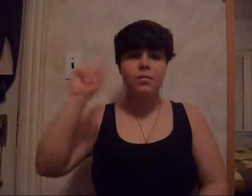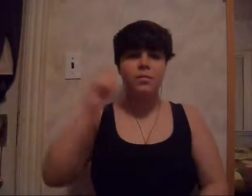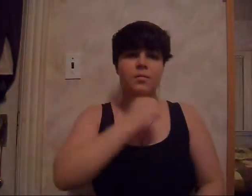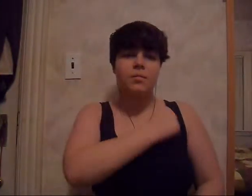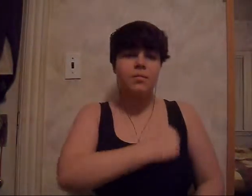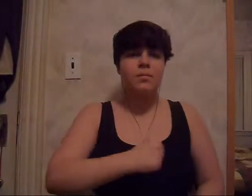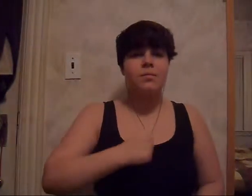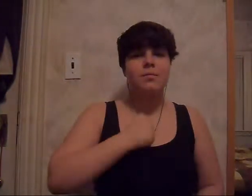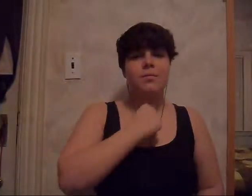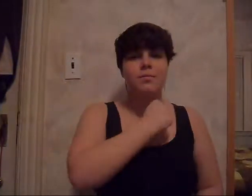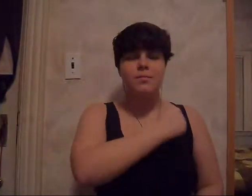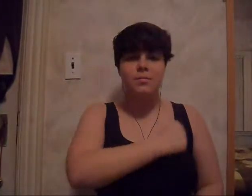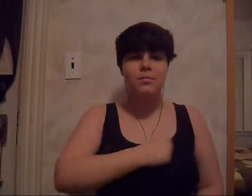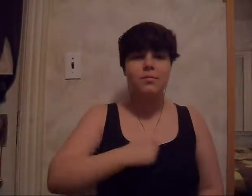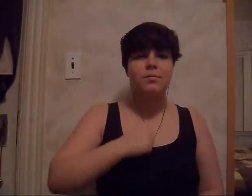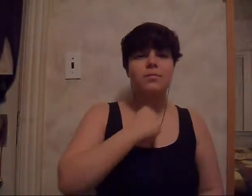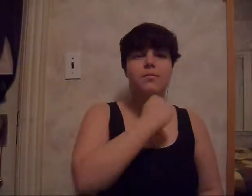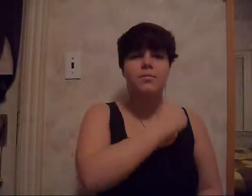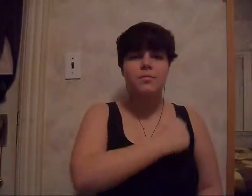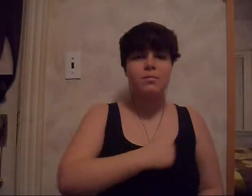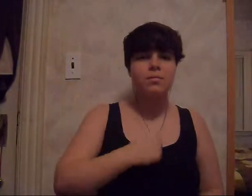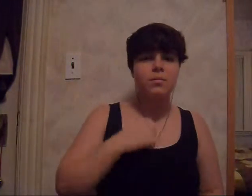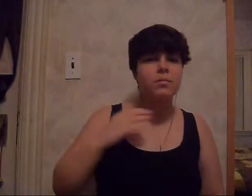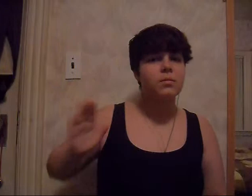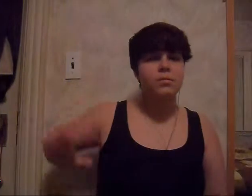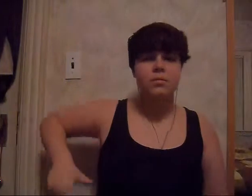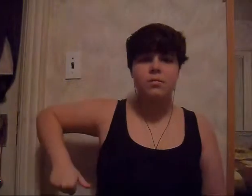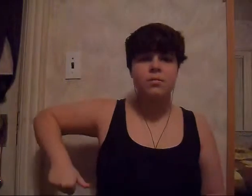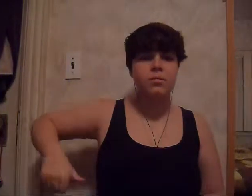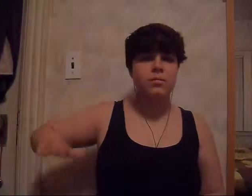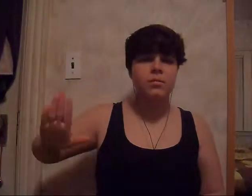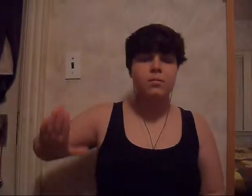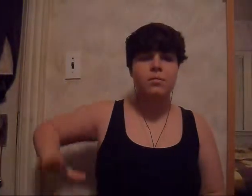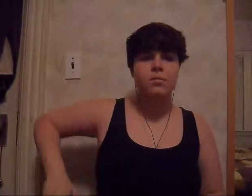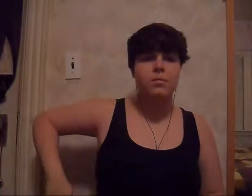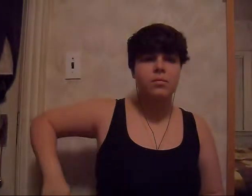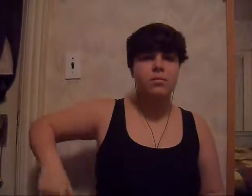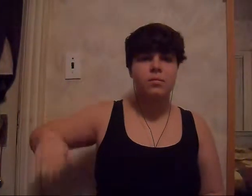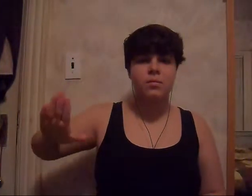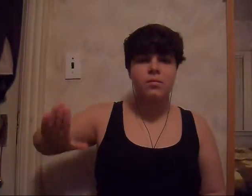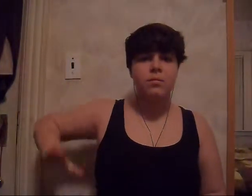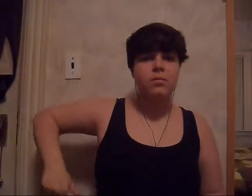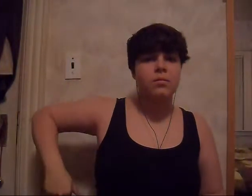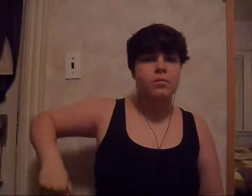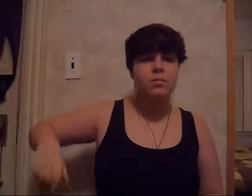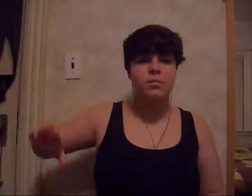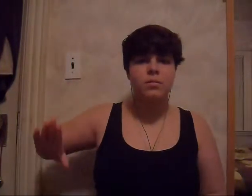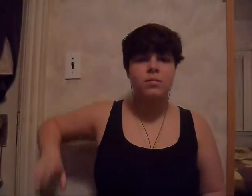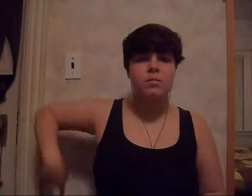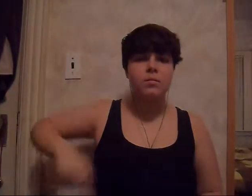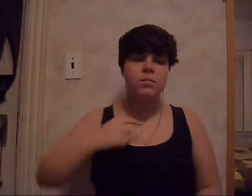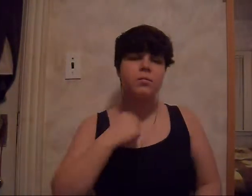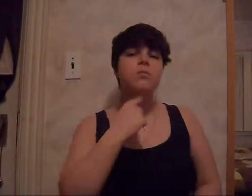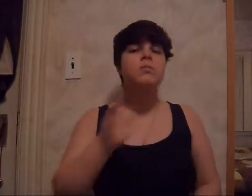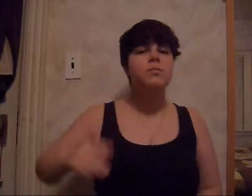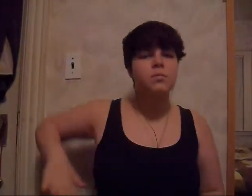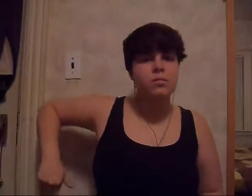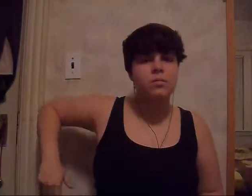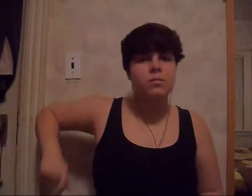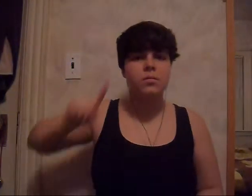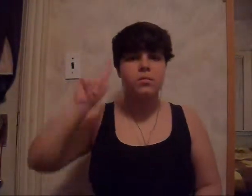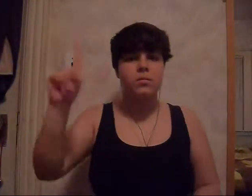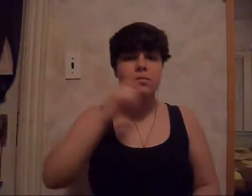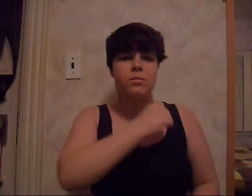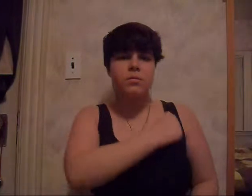late